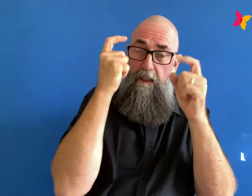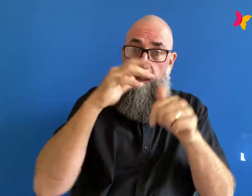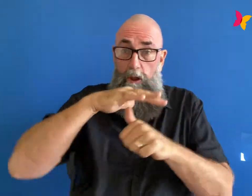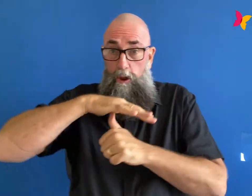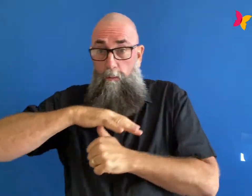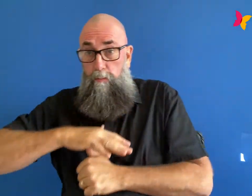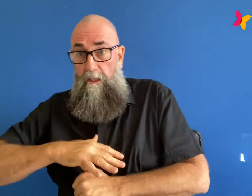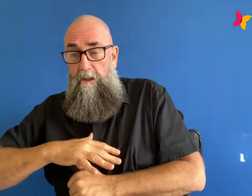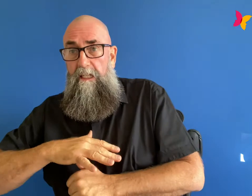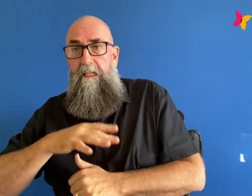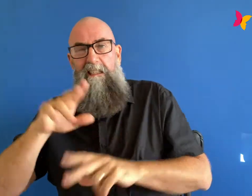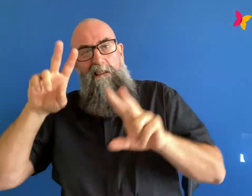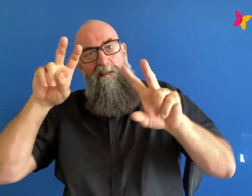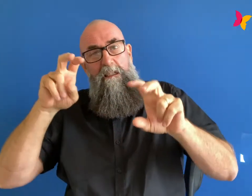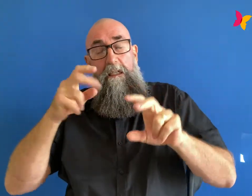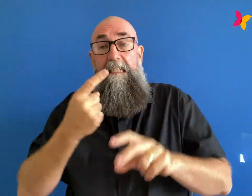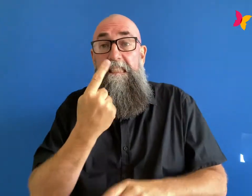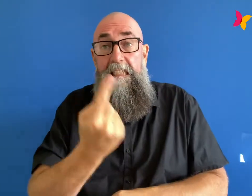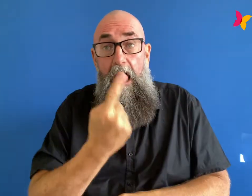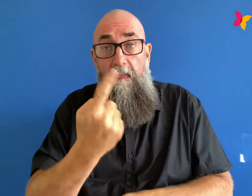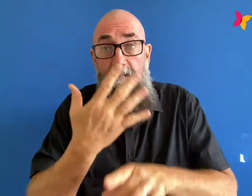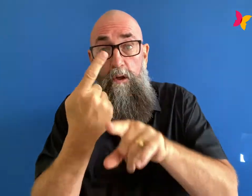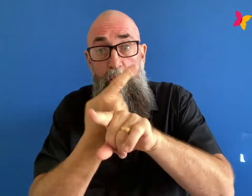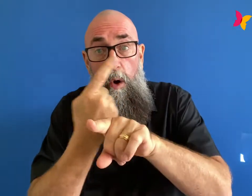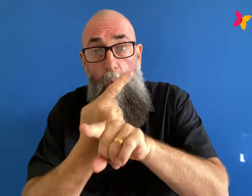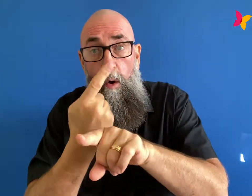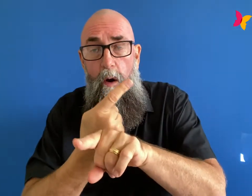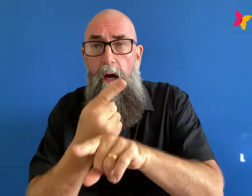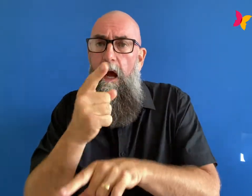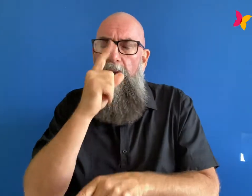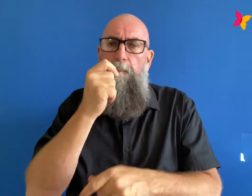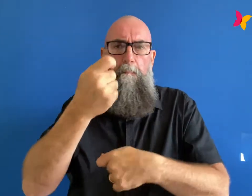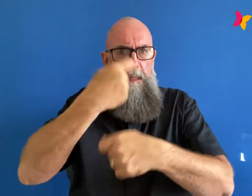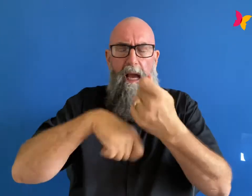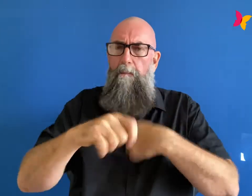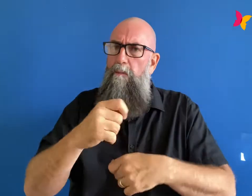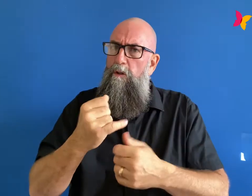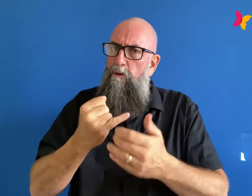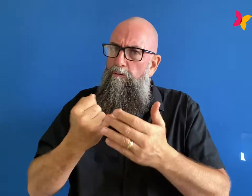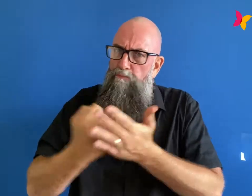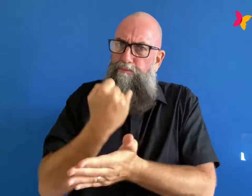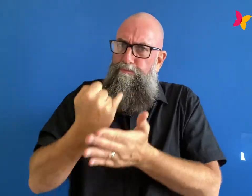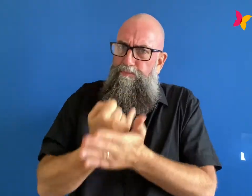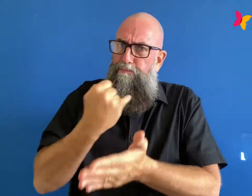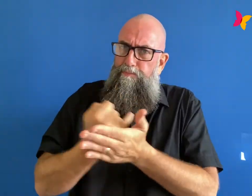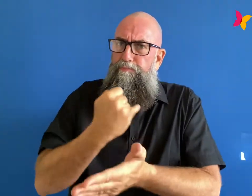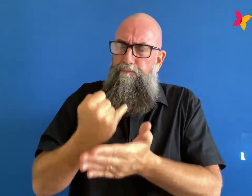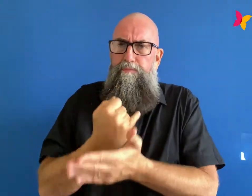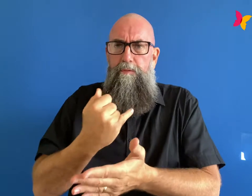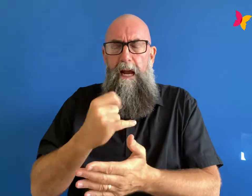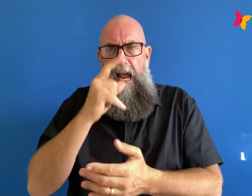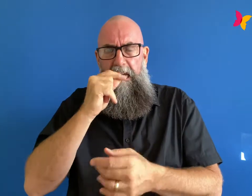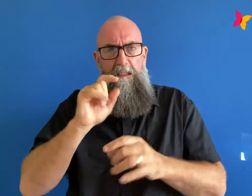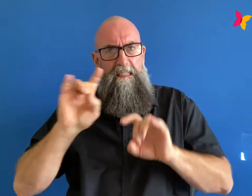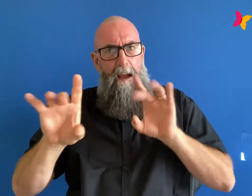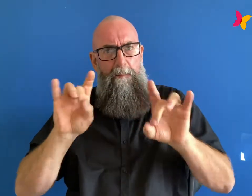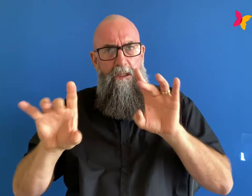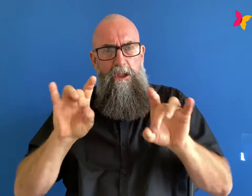-talk can get hypercritical and bit destructive and quite annoying for people so with my patients we spend quite a lot of time trying to